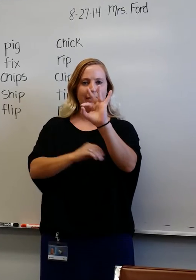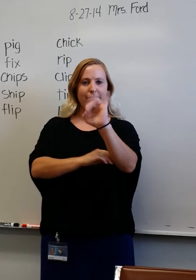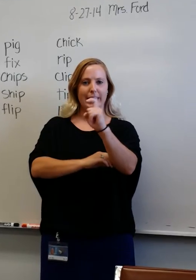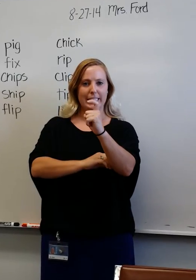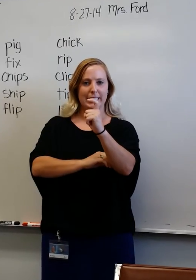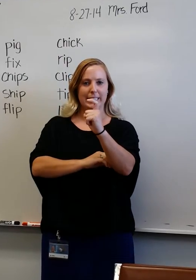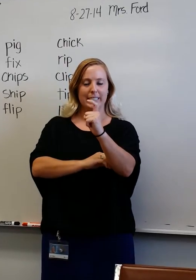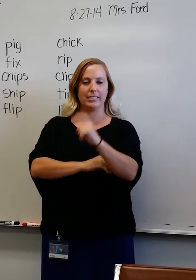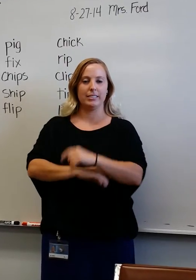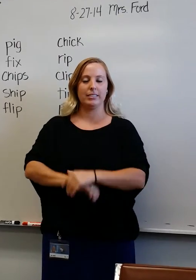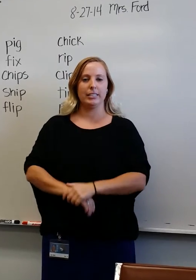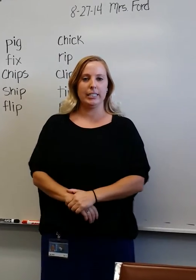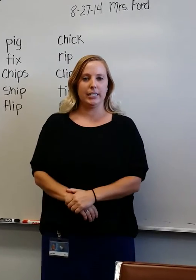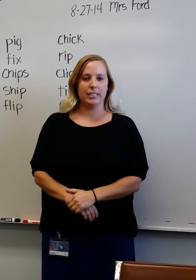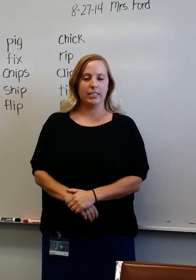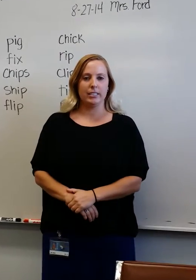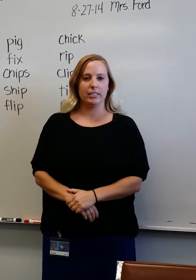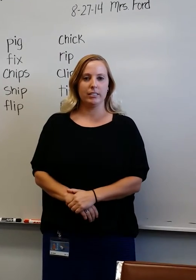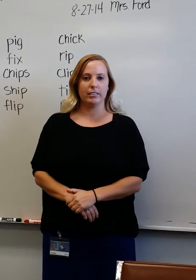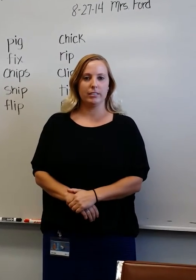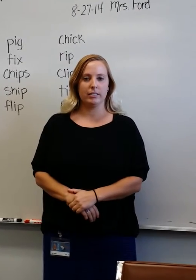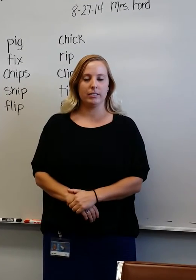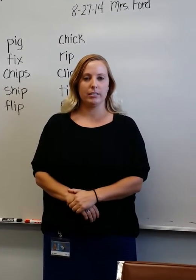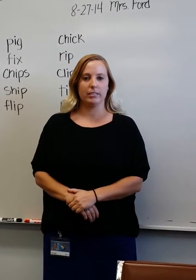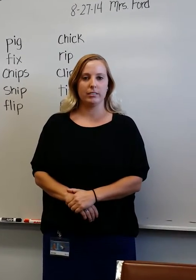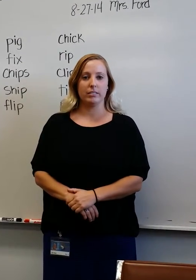Fix. I need to fix my car.